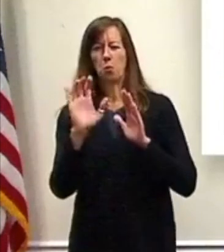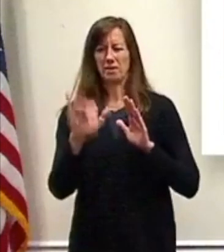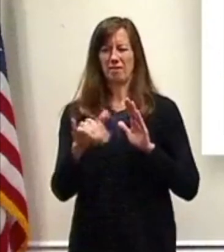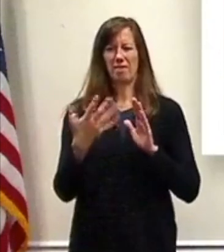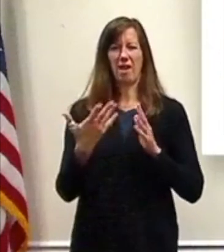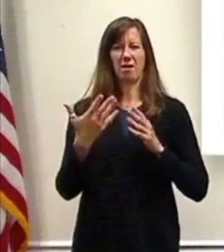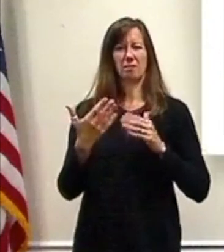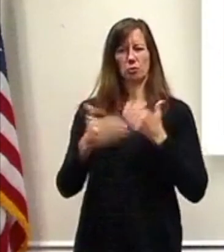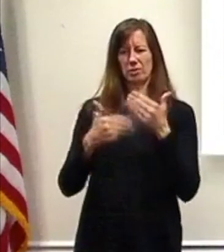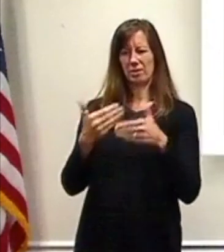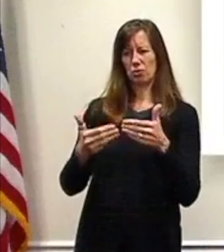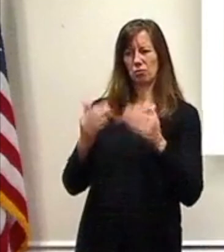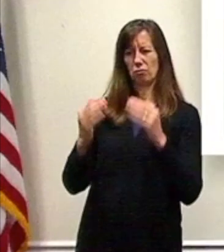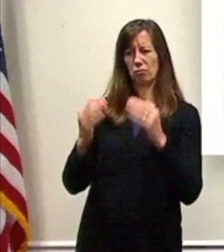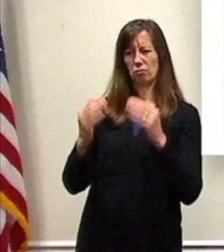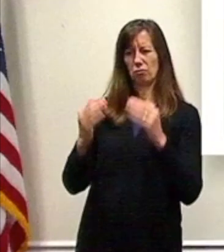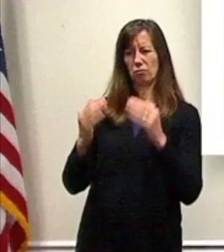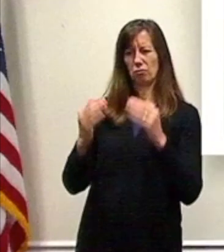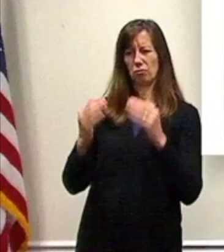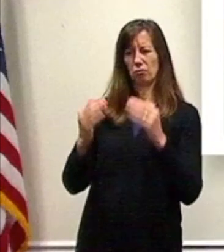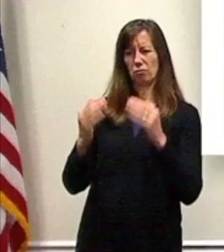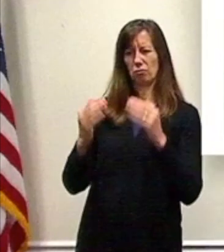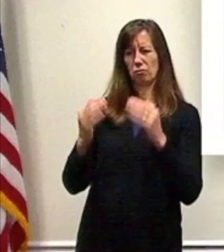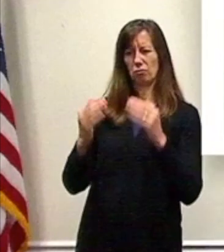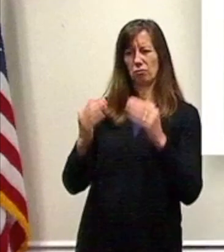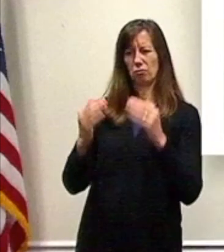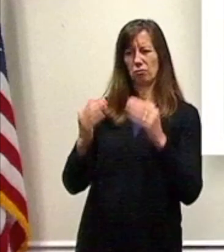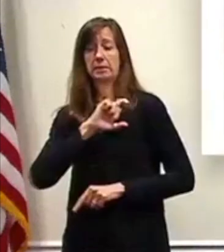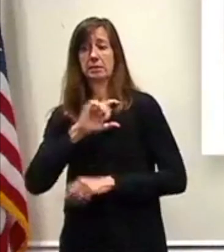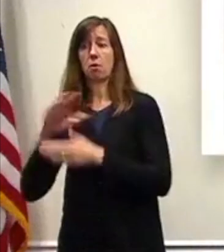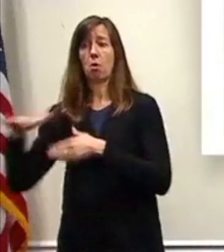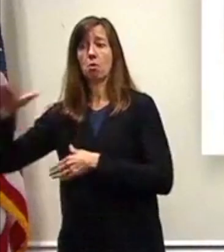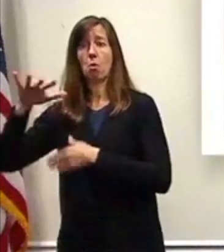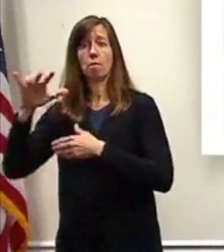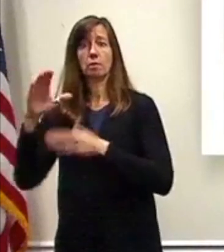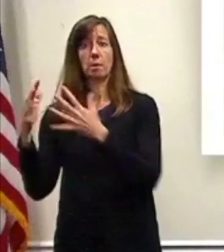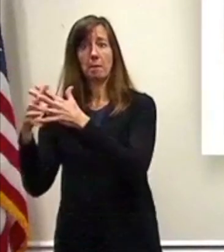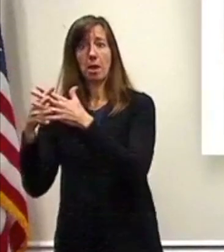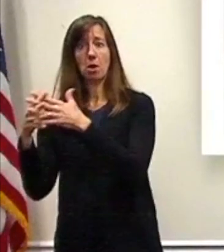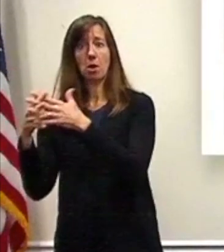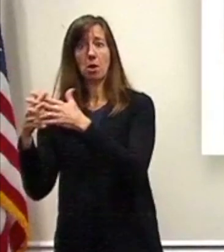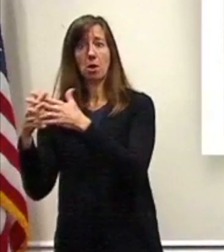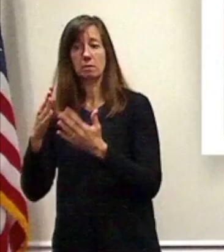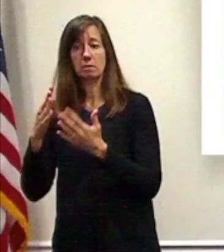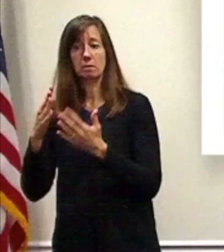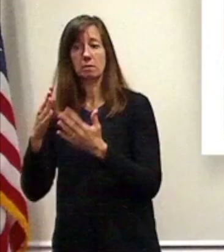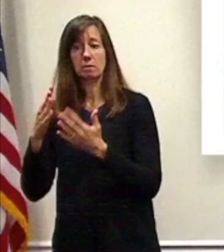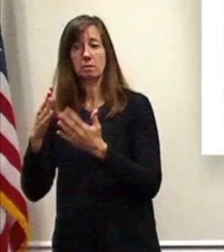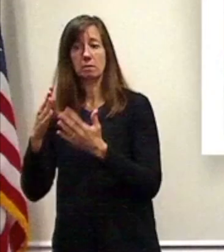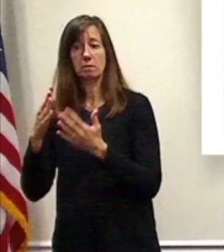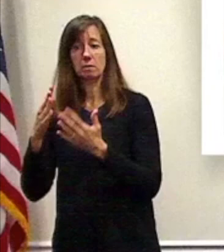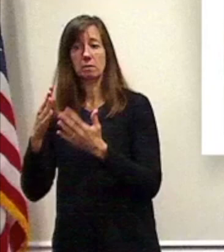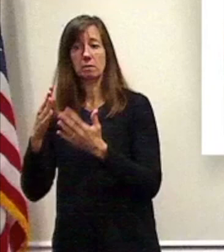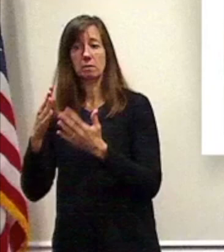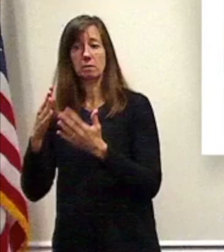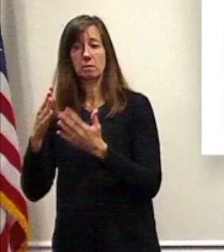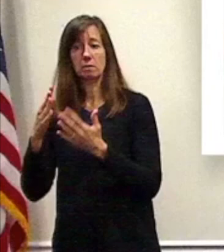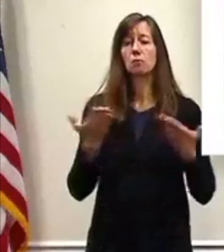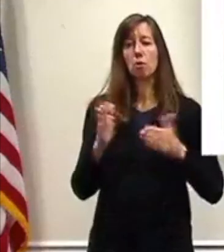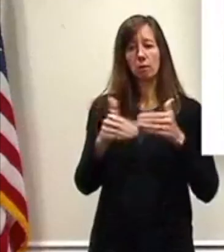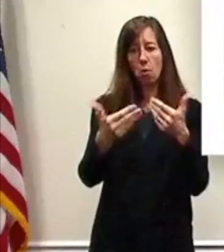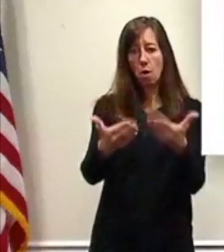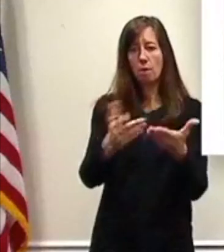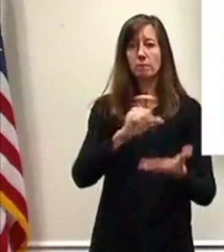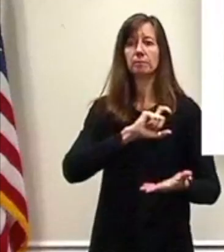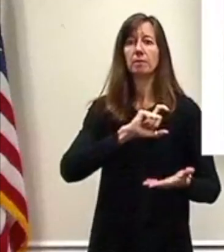and police agencies across America have been engaging in it. The city of Poughkeepsie actually has been offering it to police agencies here already. The county is going to support